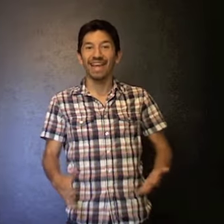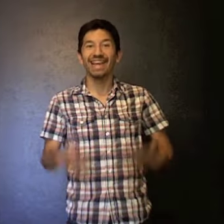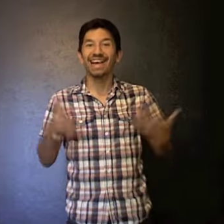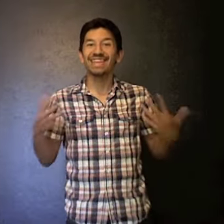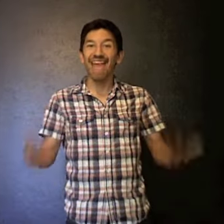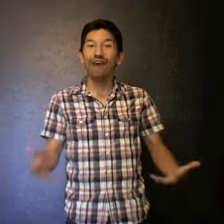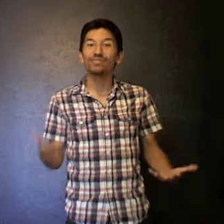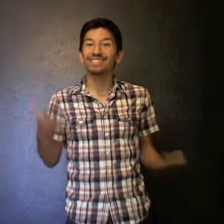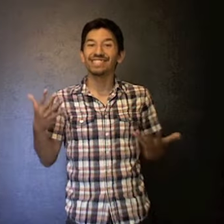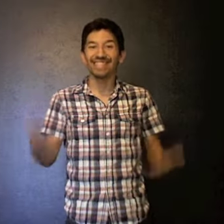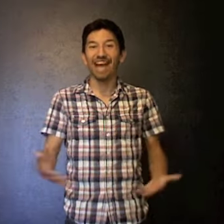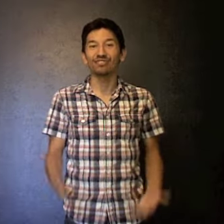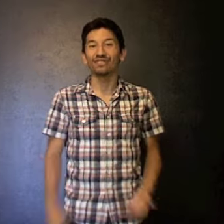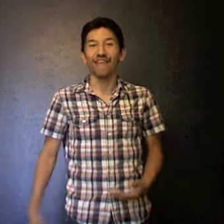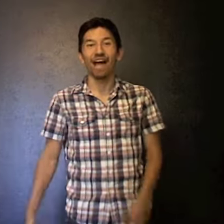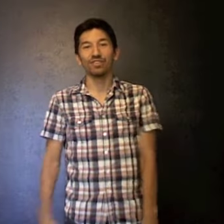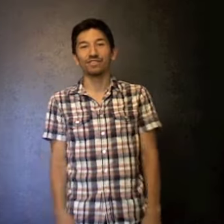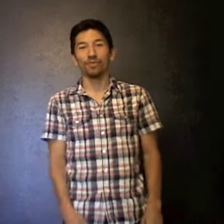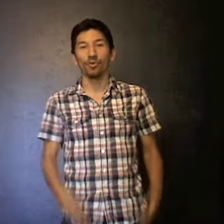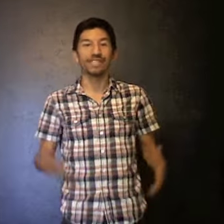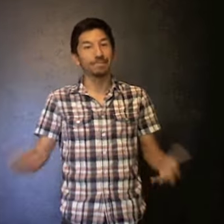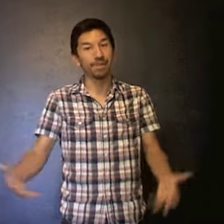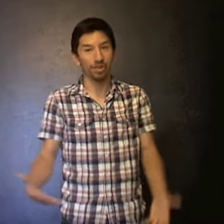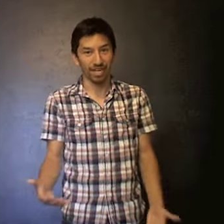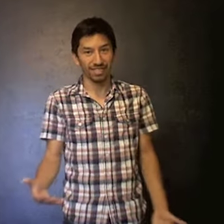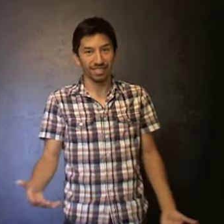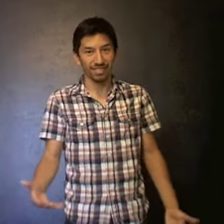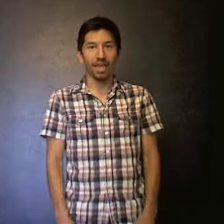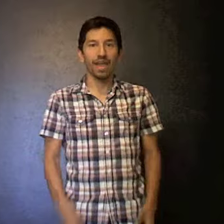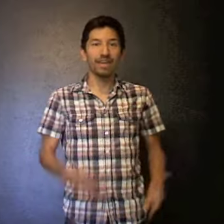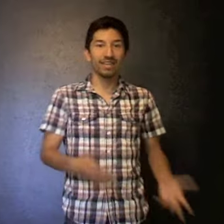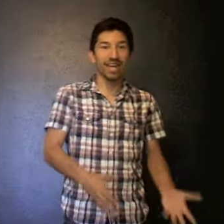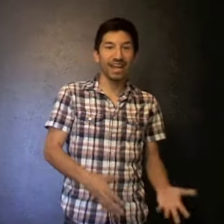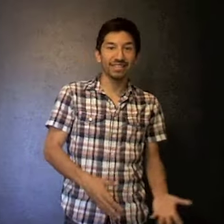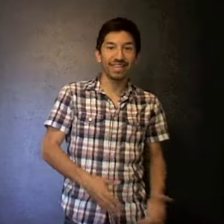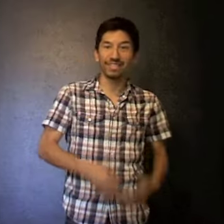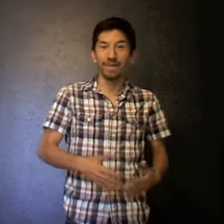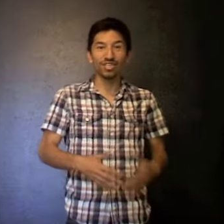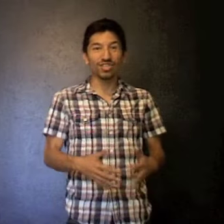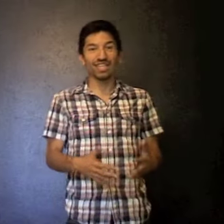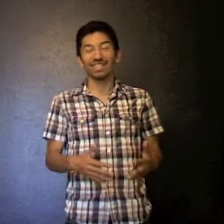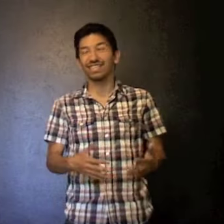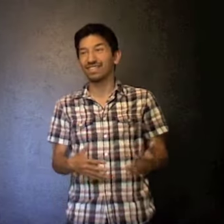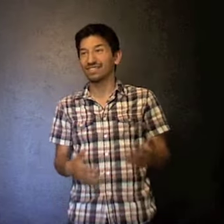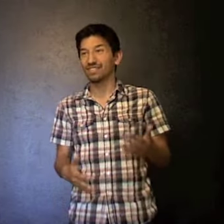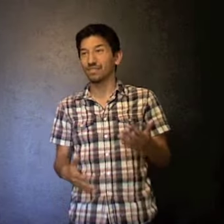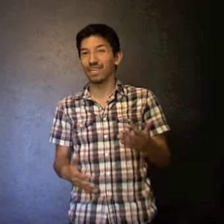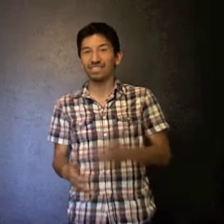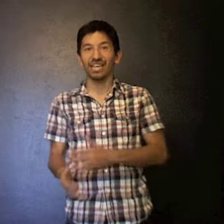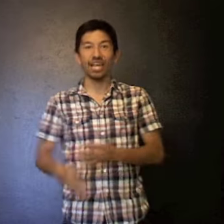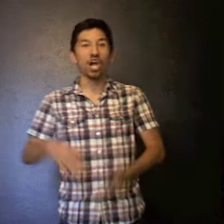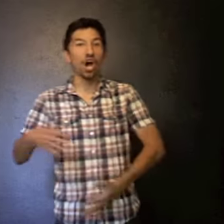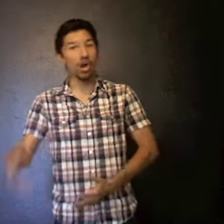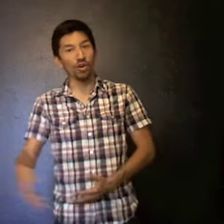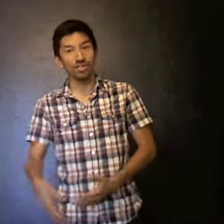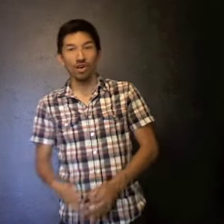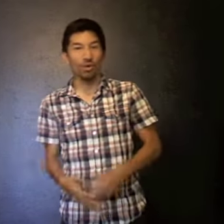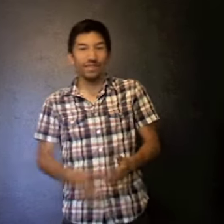thousands and thousands of dollars for experiences. And yes, especially in subjects like art or even